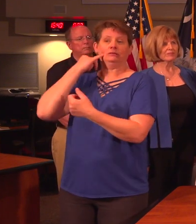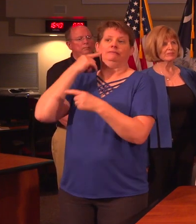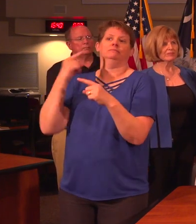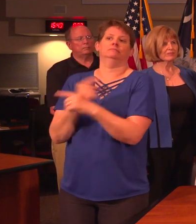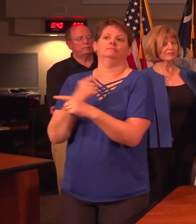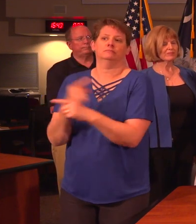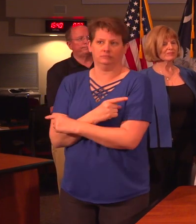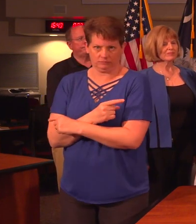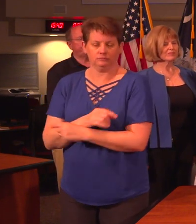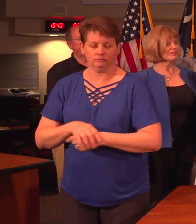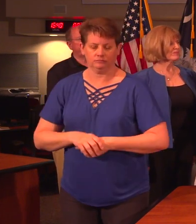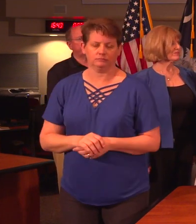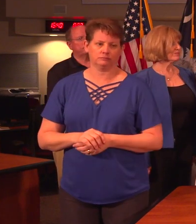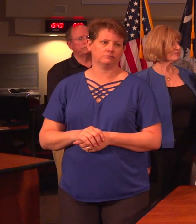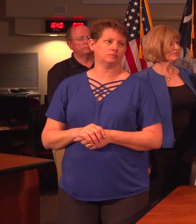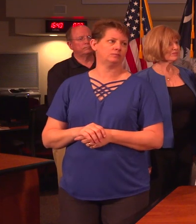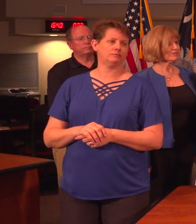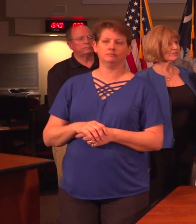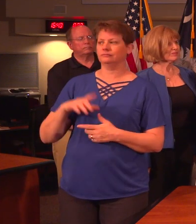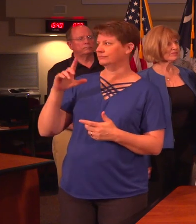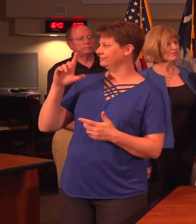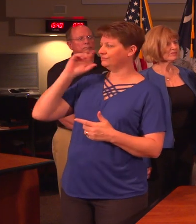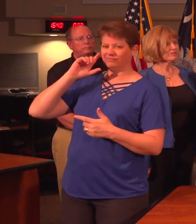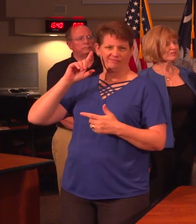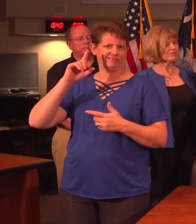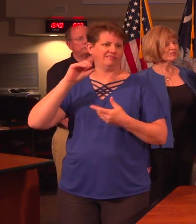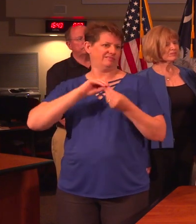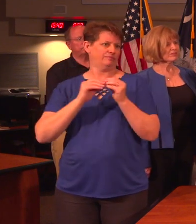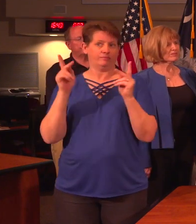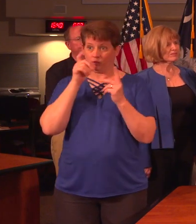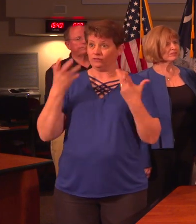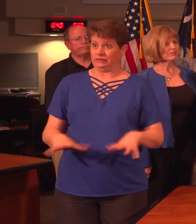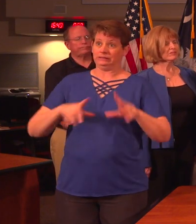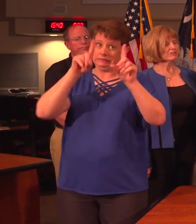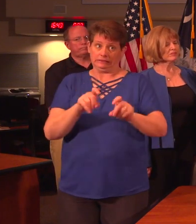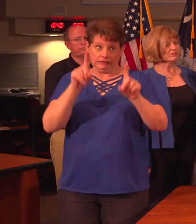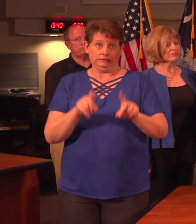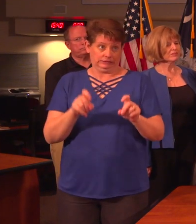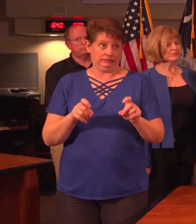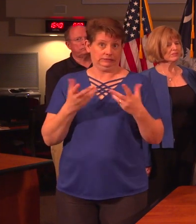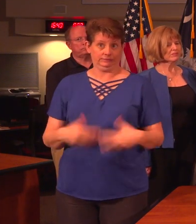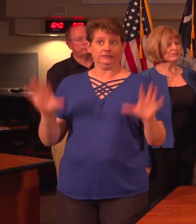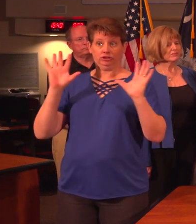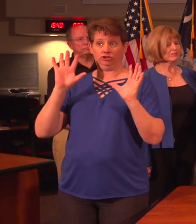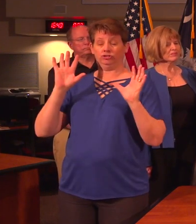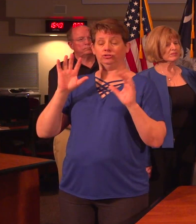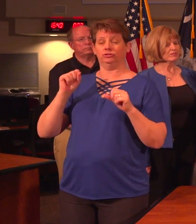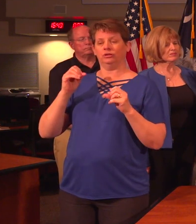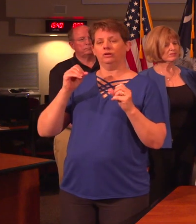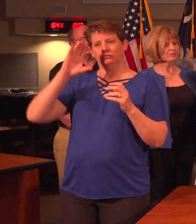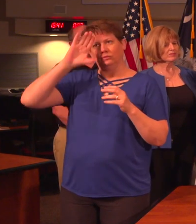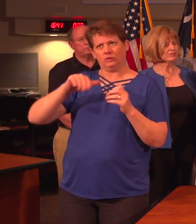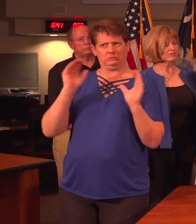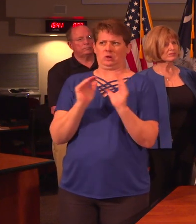indicates that they may have it. You heard the numbers of those who have been tested after they have been screened and it's a